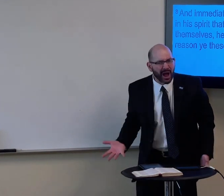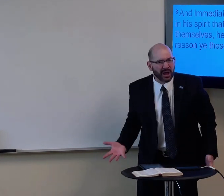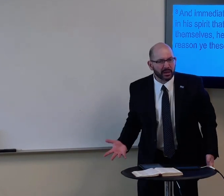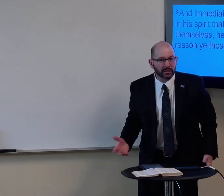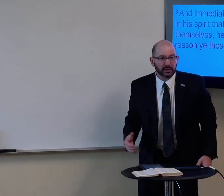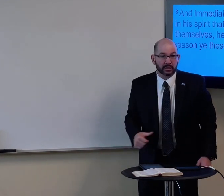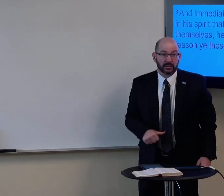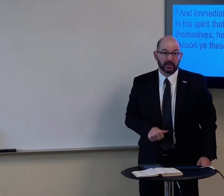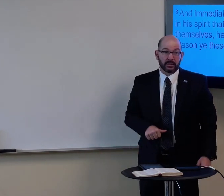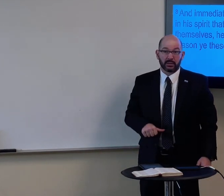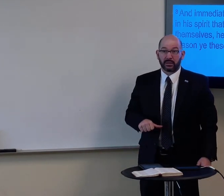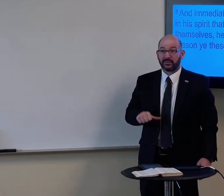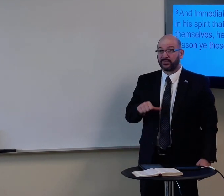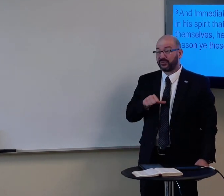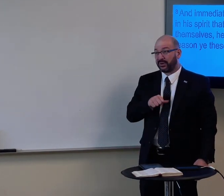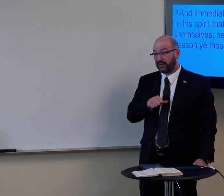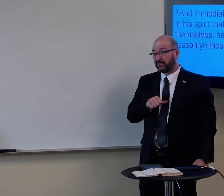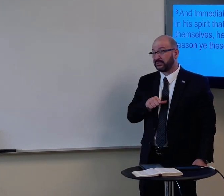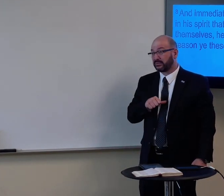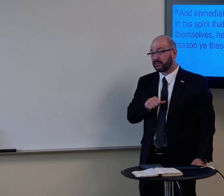Why? It's a pride thing.